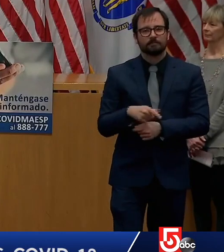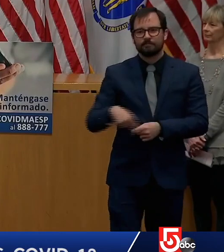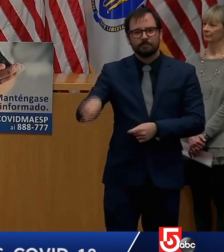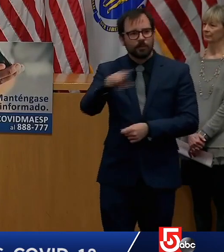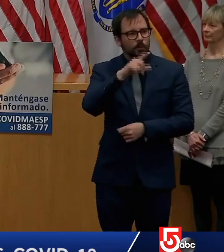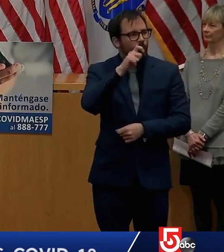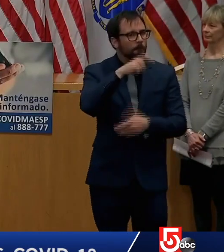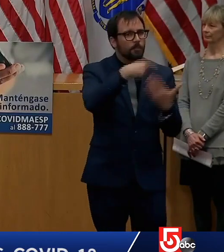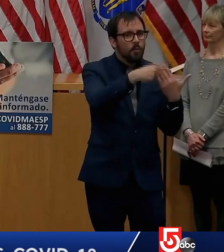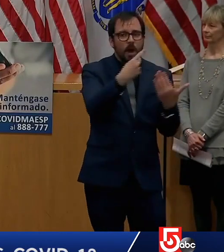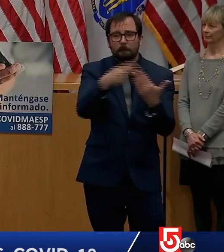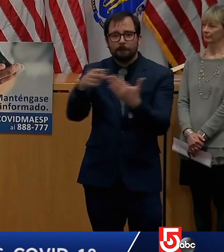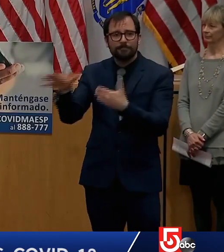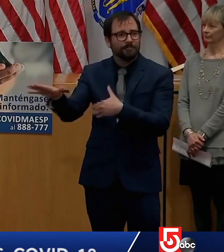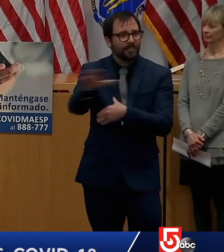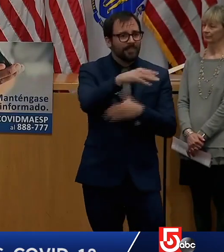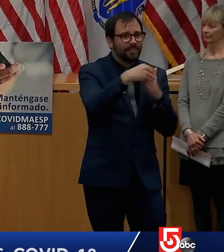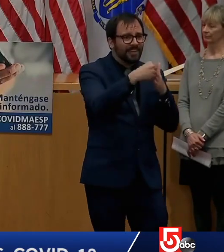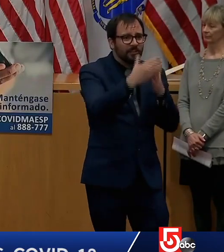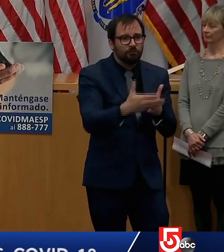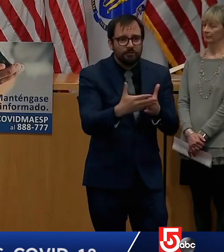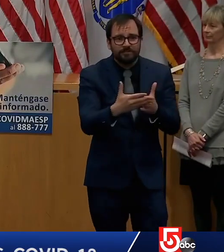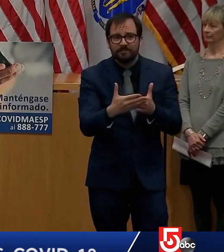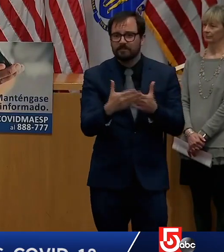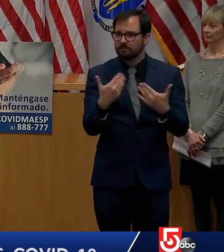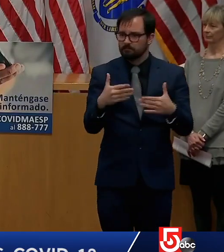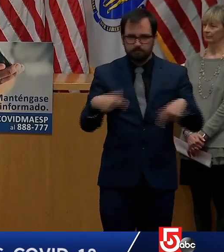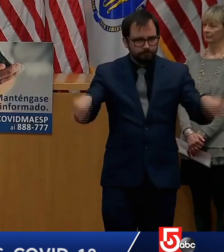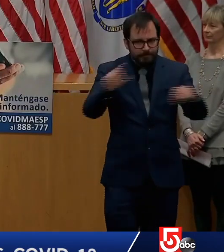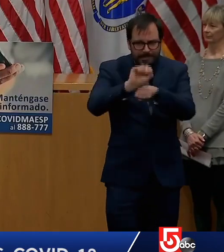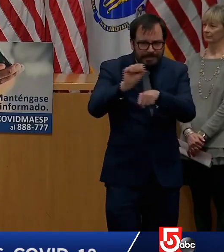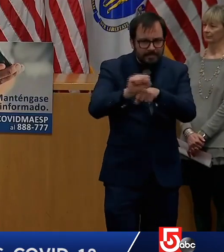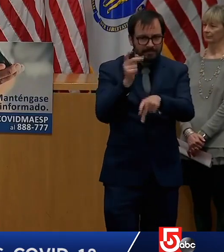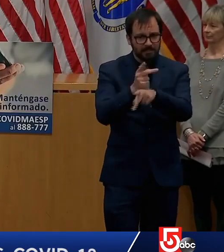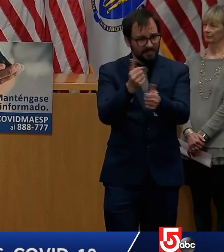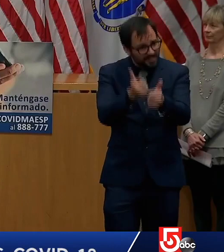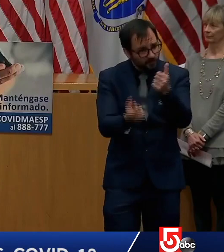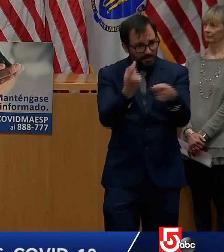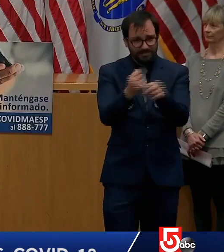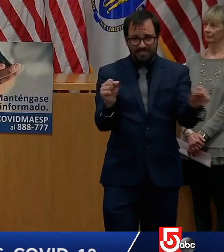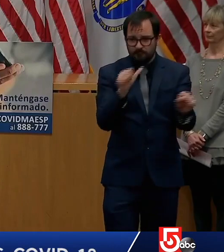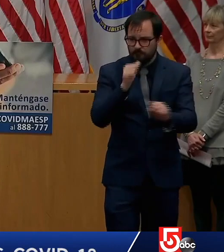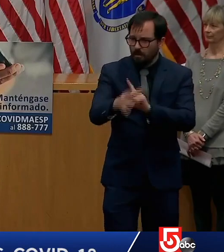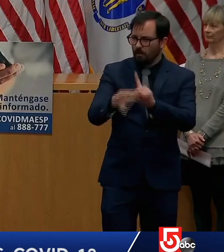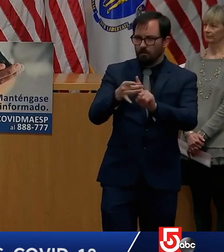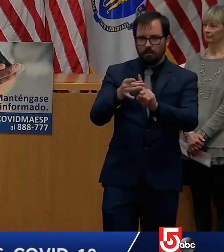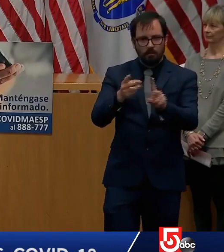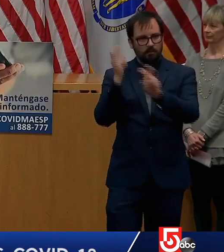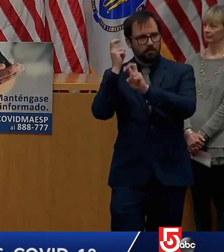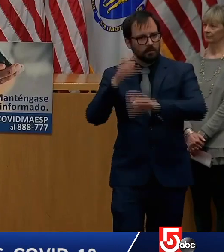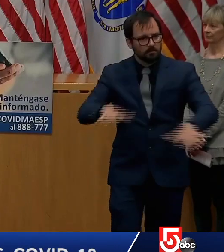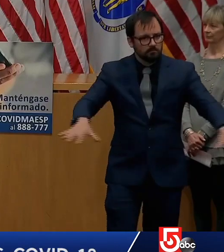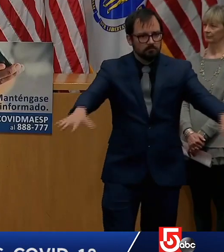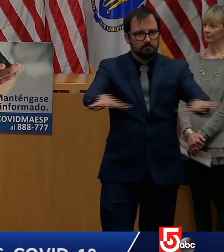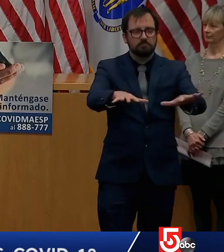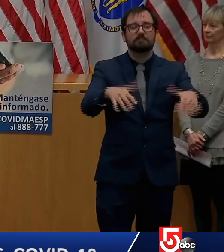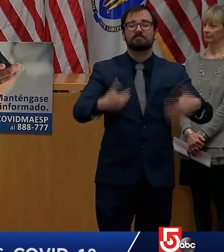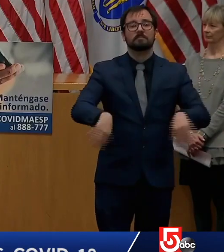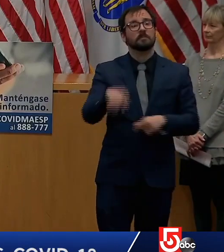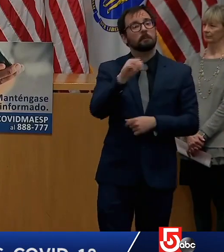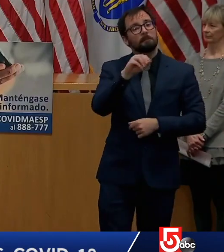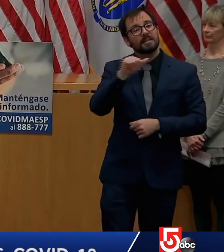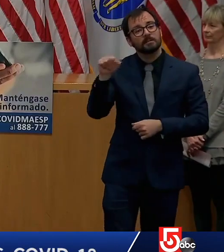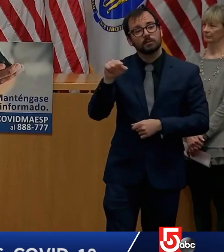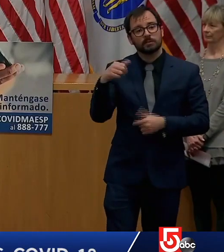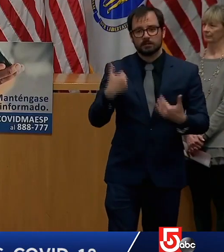families, and educators safe during this crisis. The providers across the Commonwealth have stepped up to serve our essential workers and their